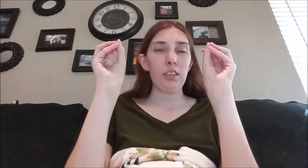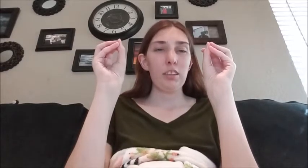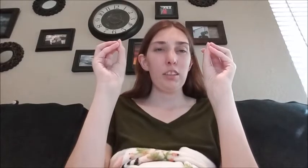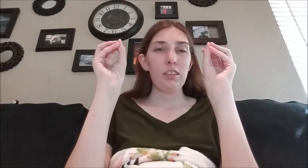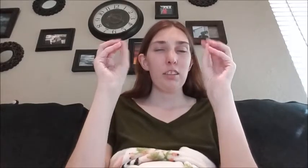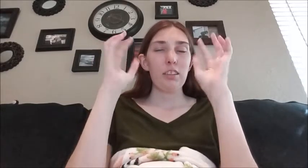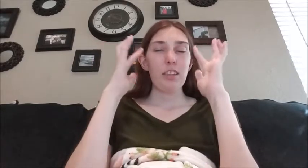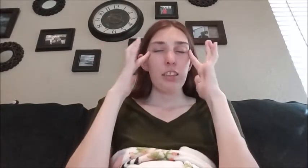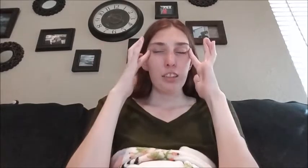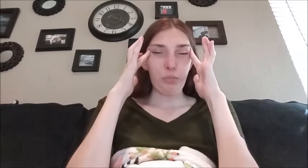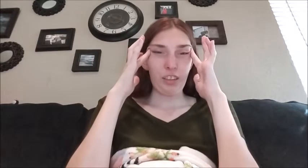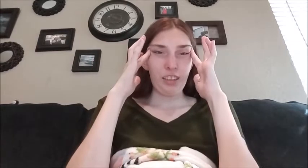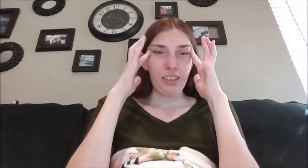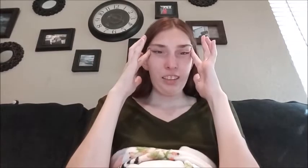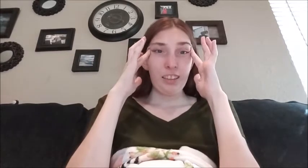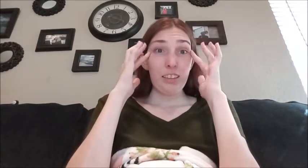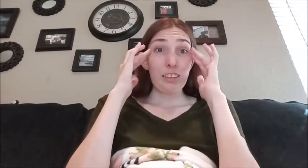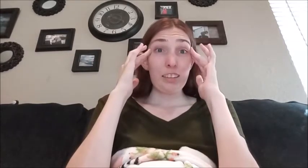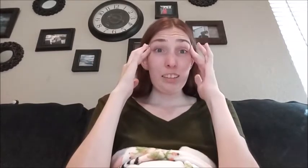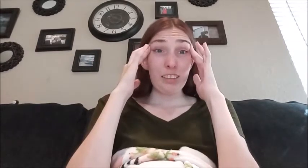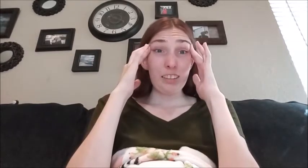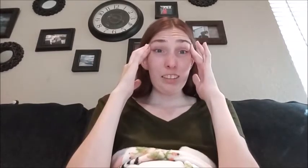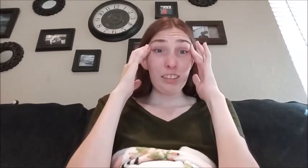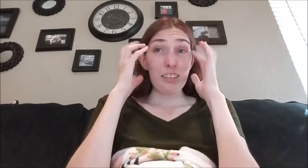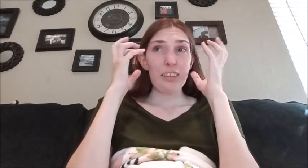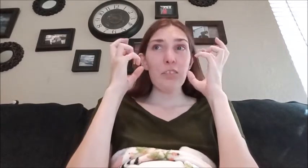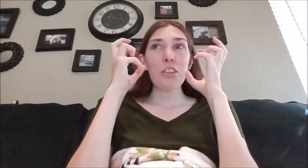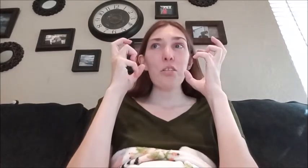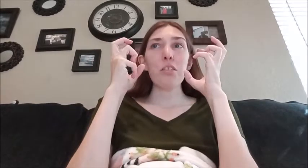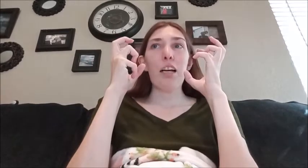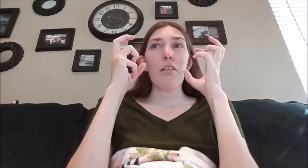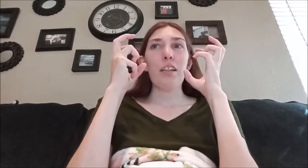to me like it was so sour